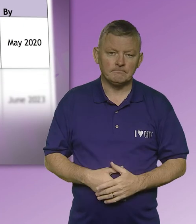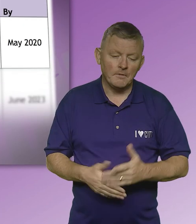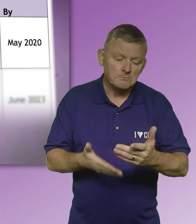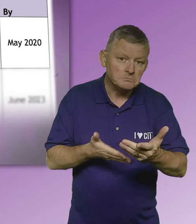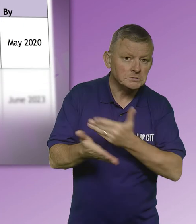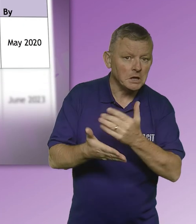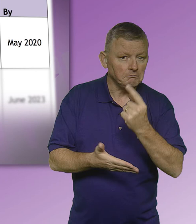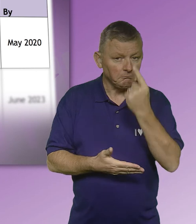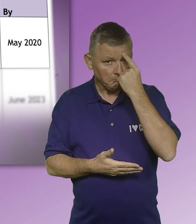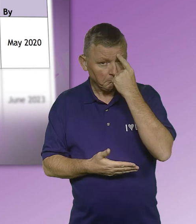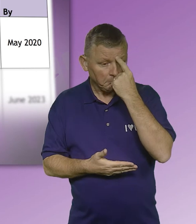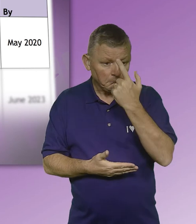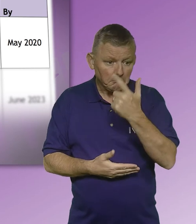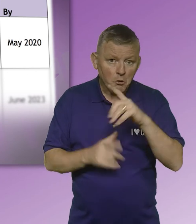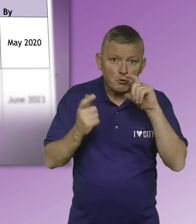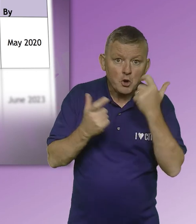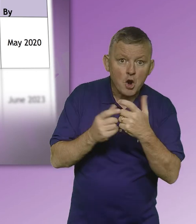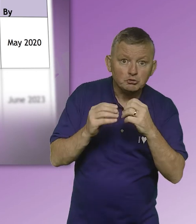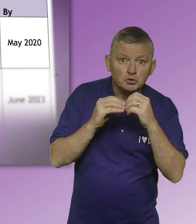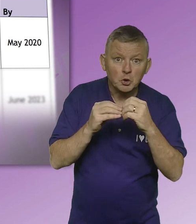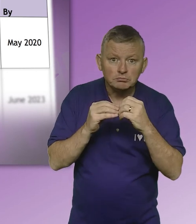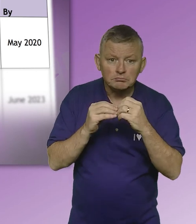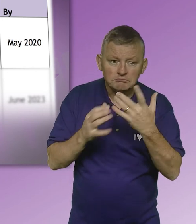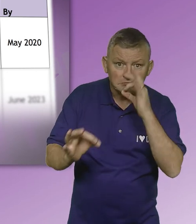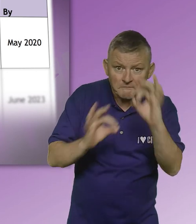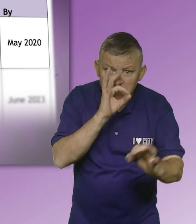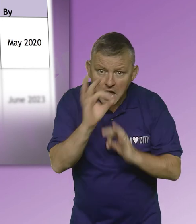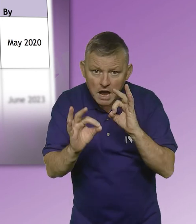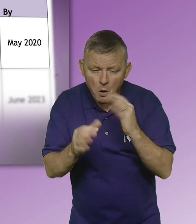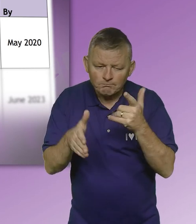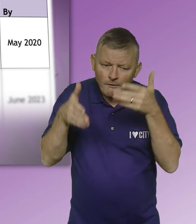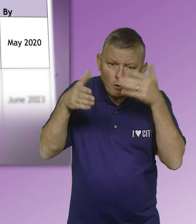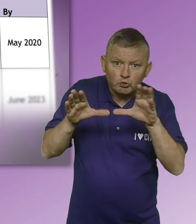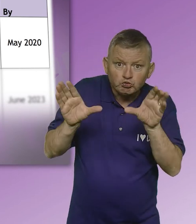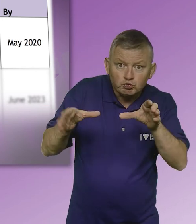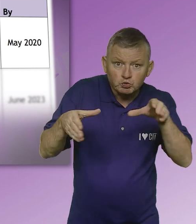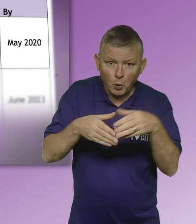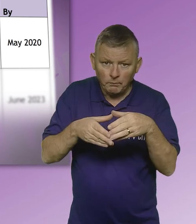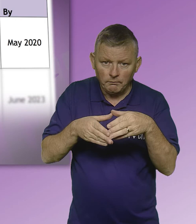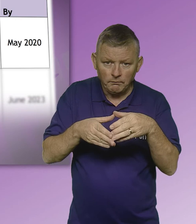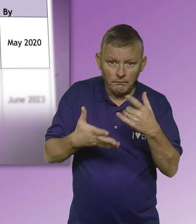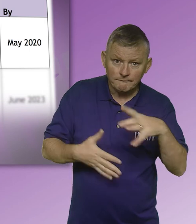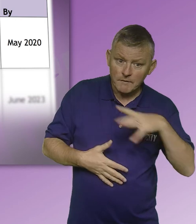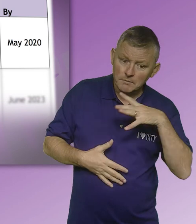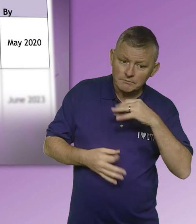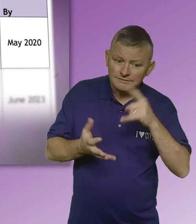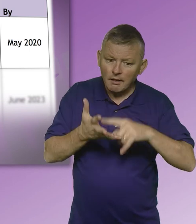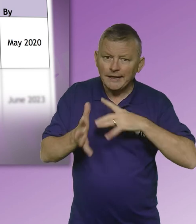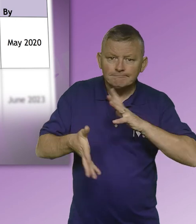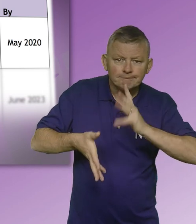Discuss the possibility of all college student surveys or focus groups being available in BSL format or have an